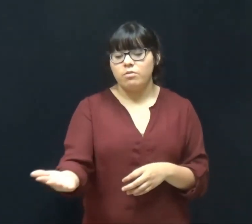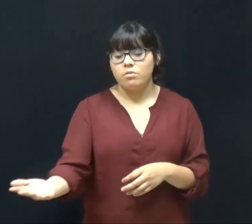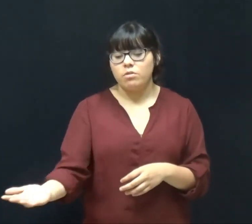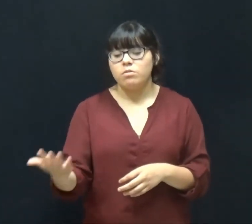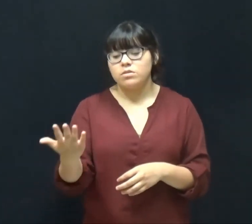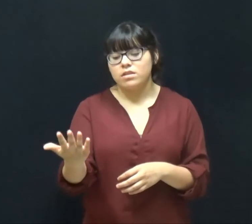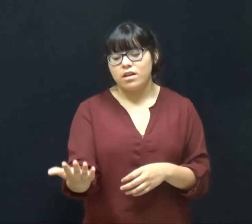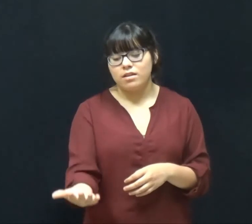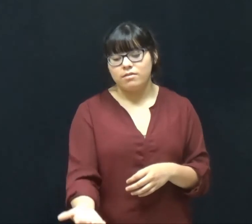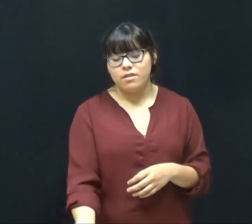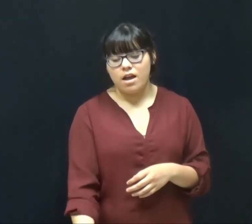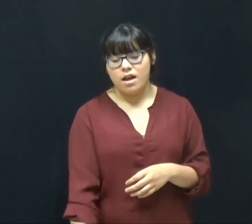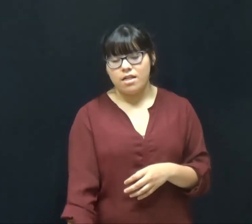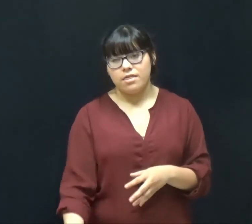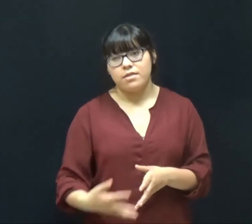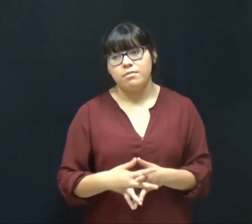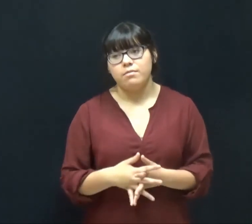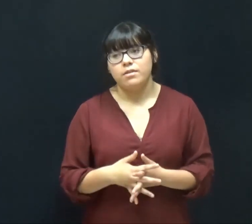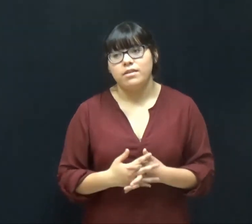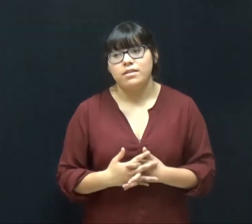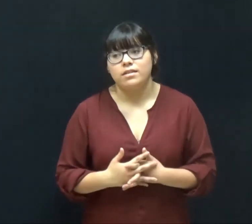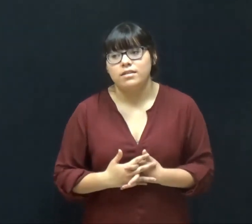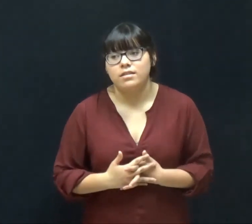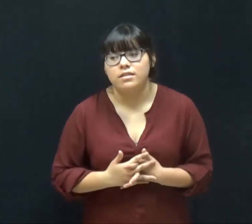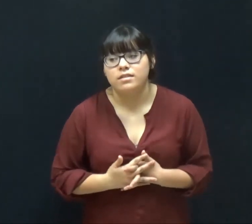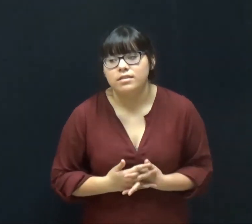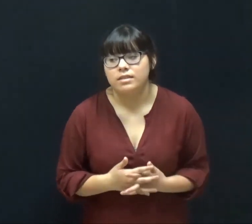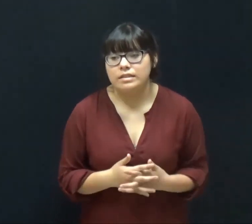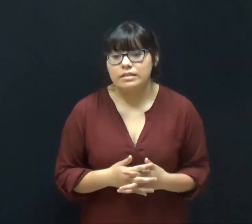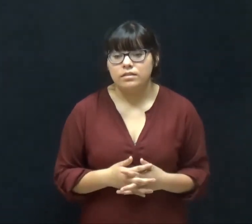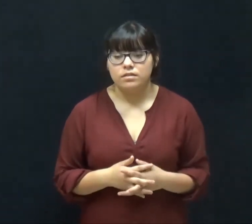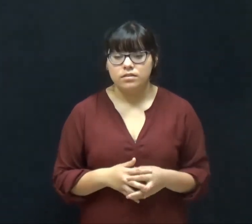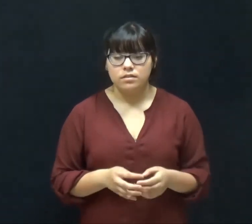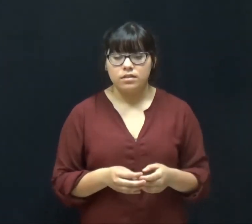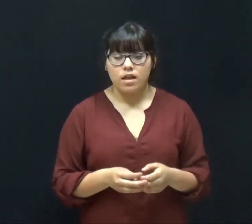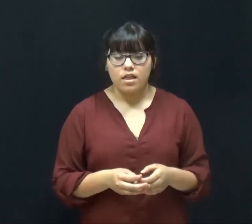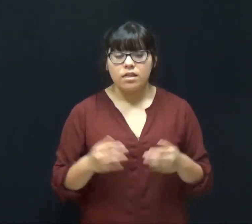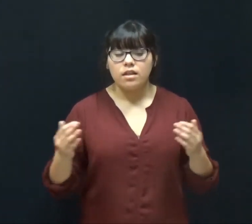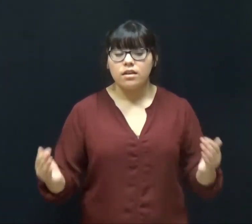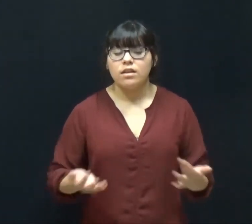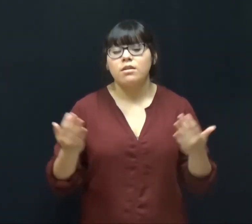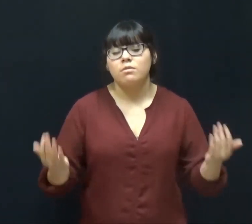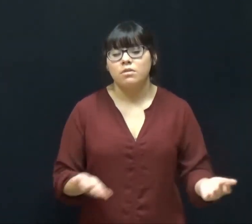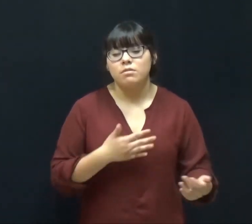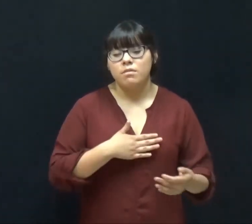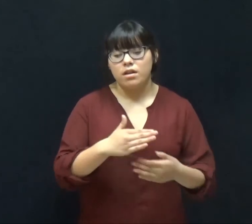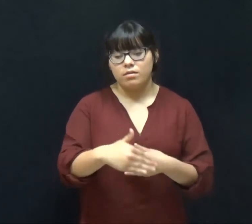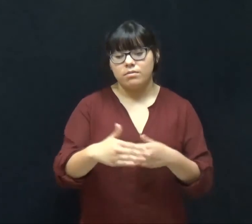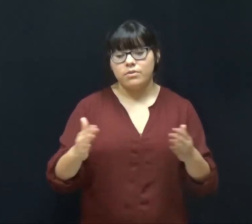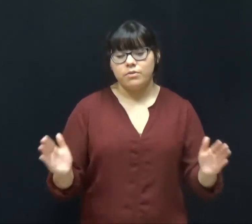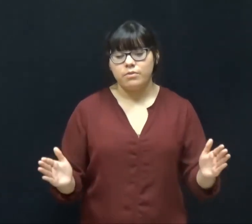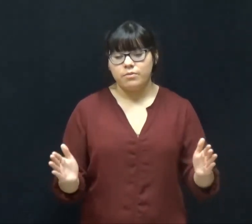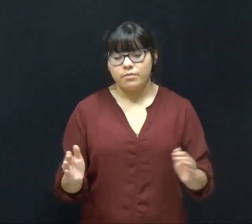world I'd rather be Than here in my room